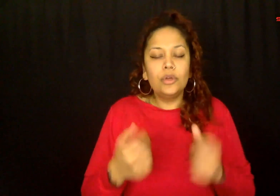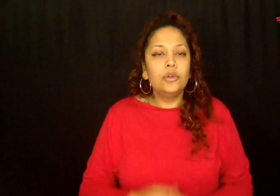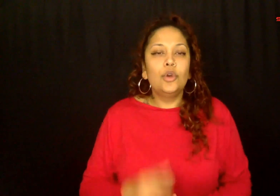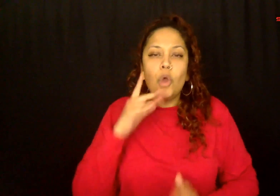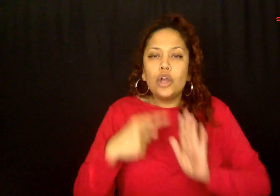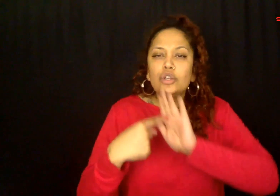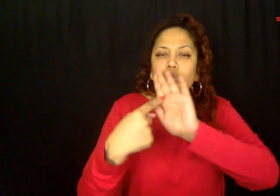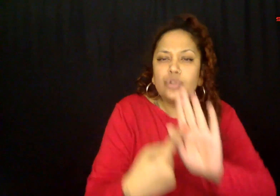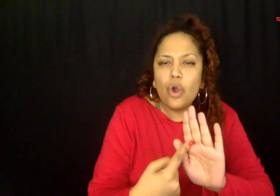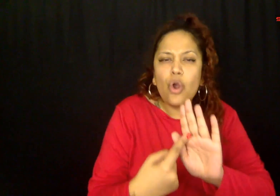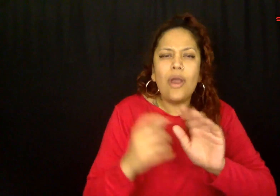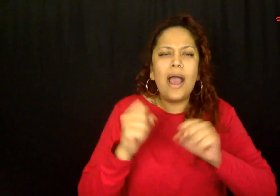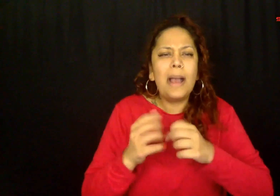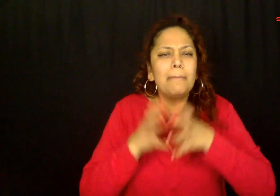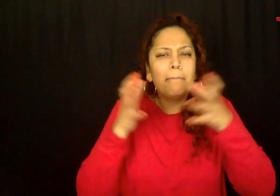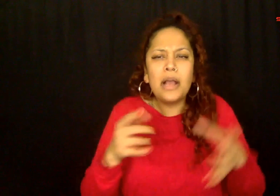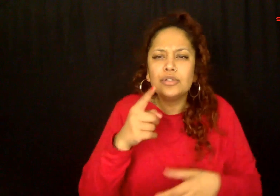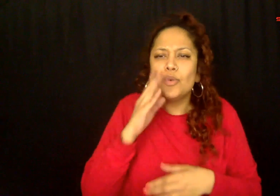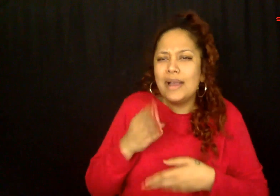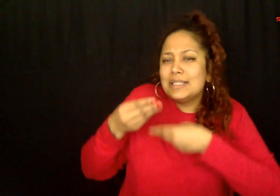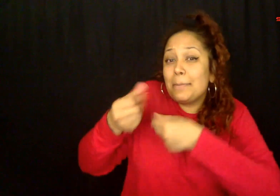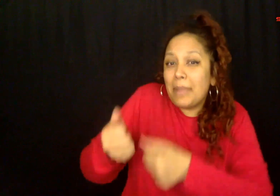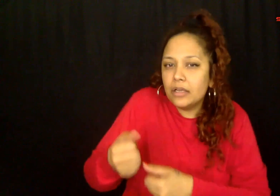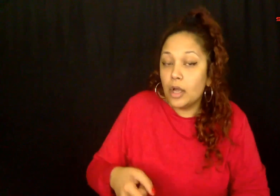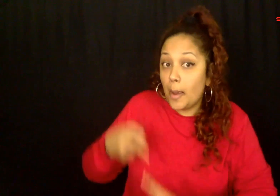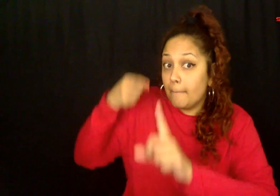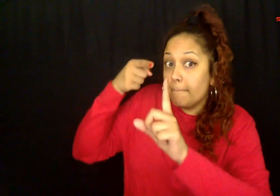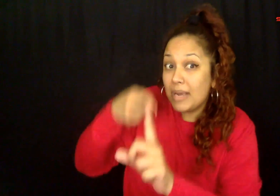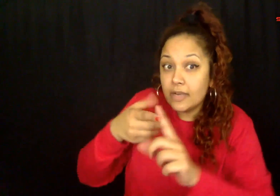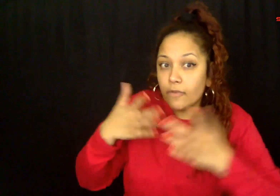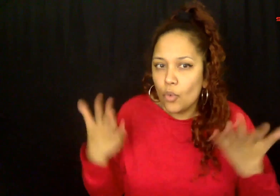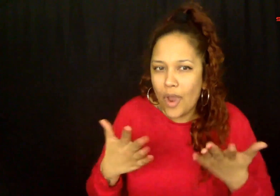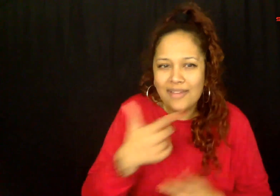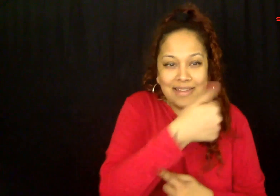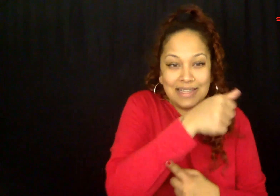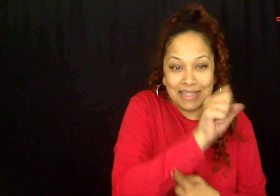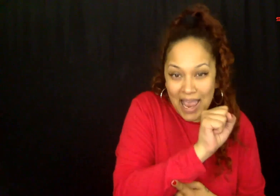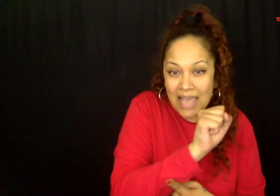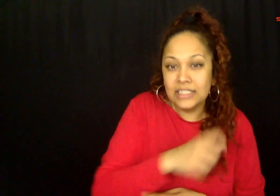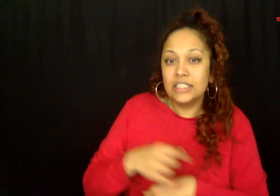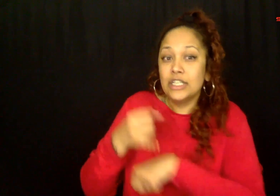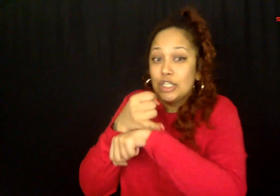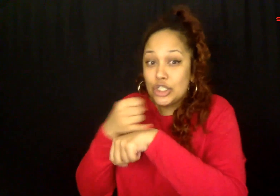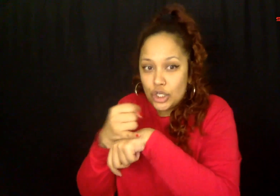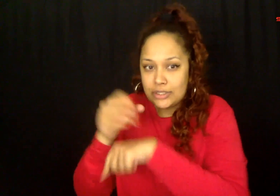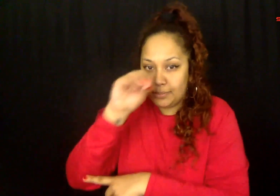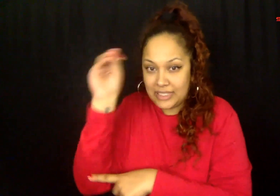next story involves how much you'll be spending specifically on gas and interest rates.